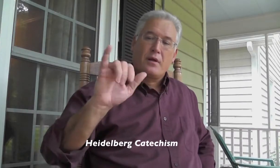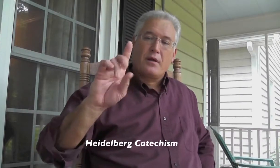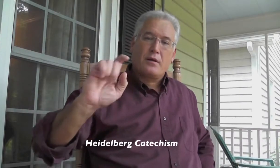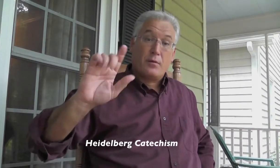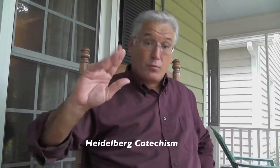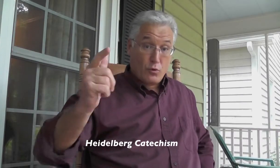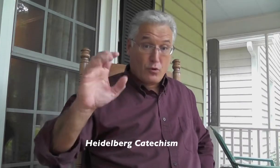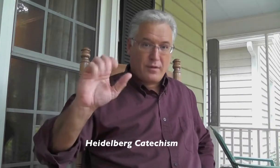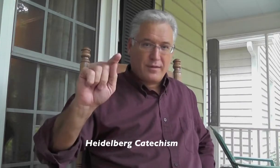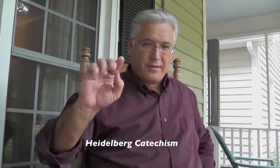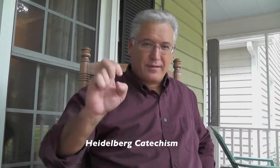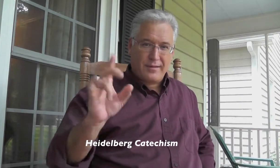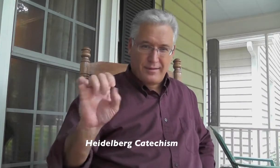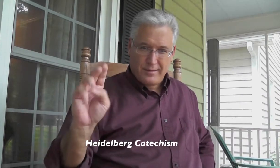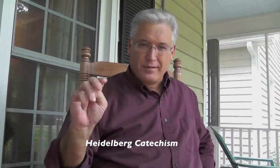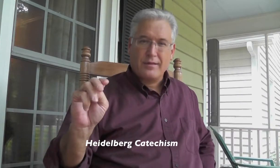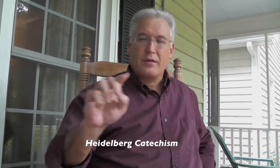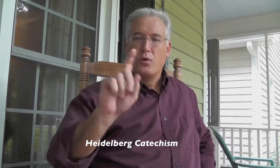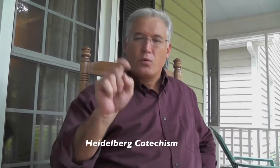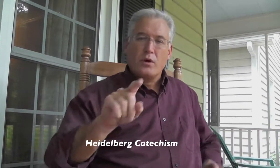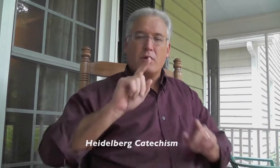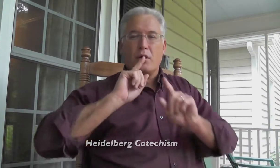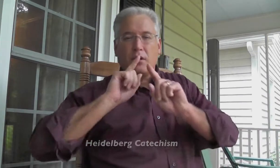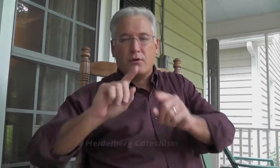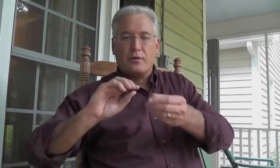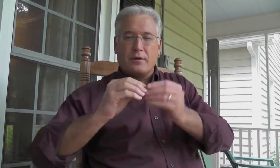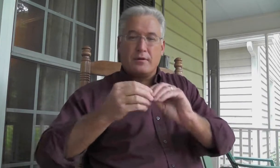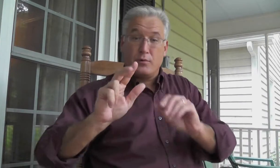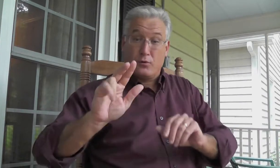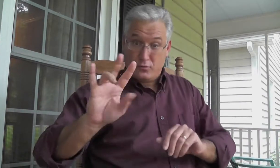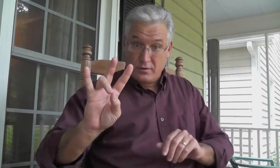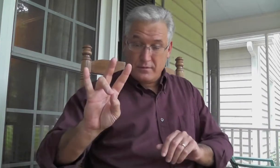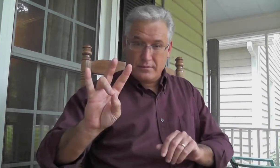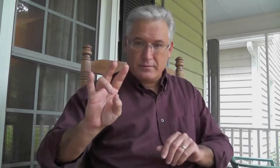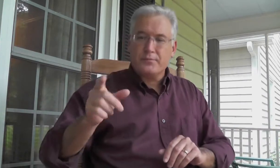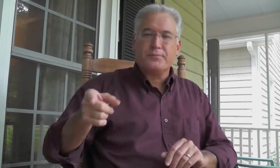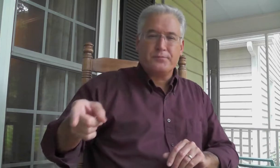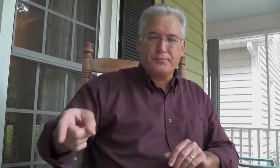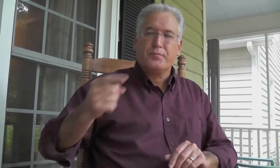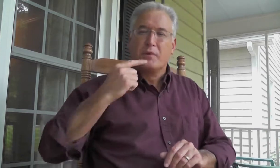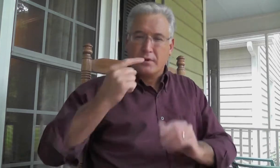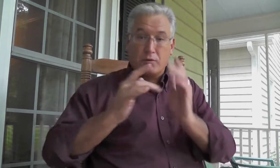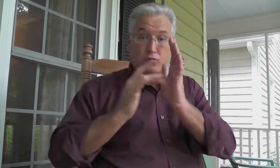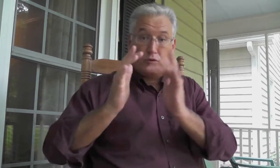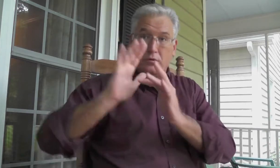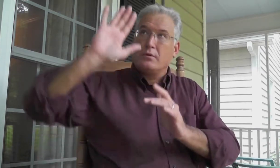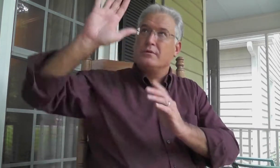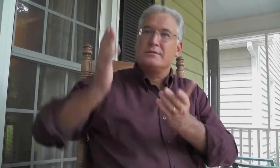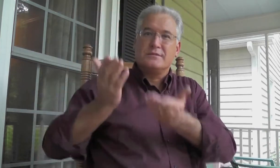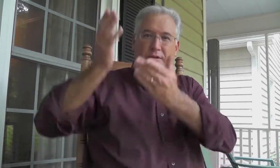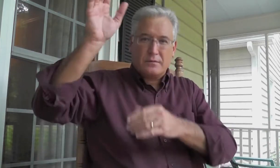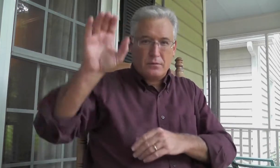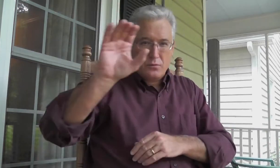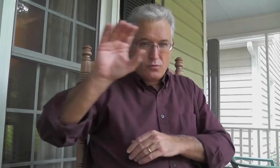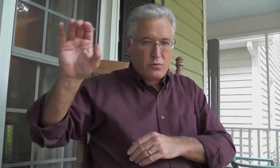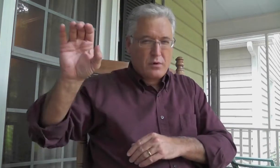In the Heidelberg Catechism, in question and answer number 37, it talks about Jesus